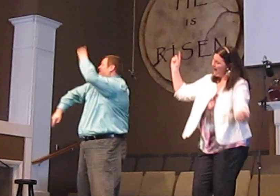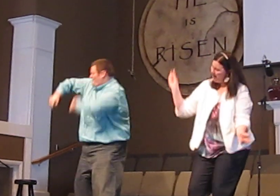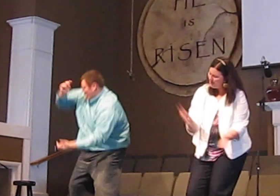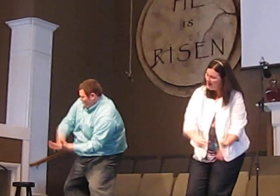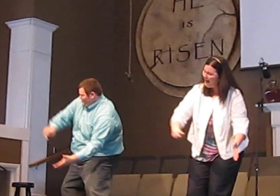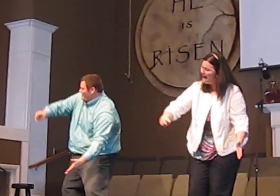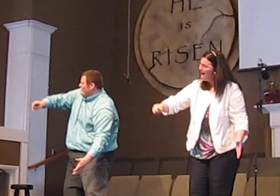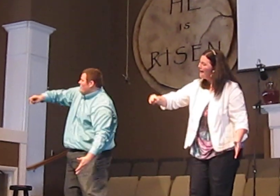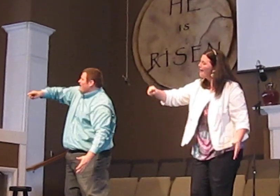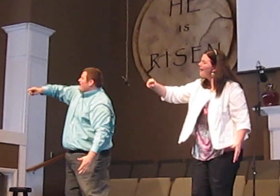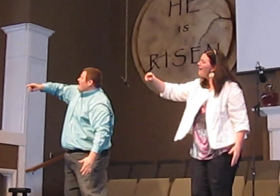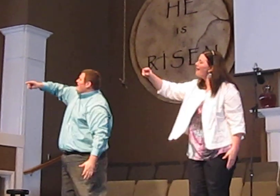and clear.